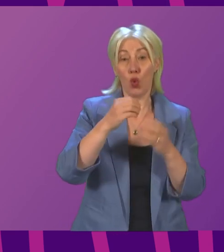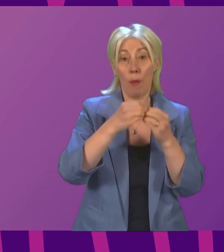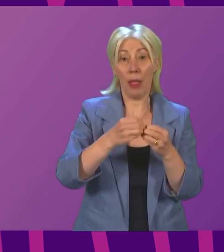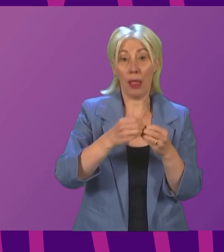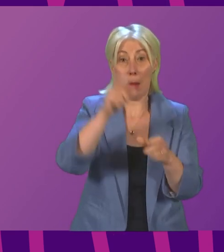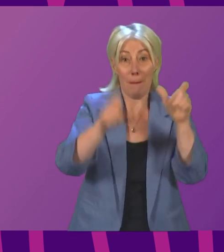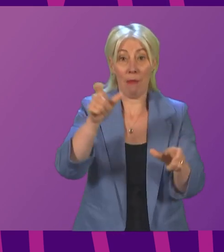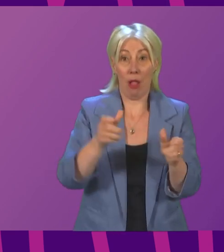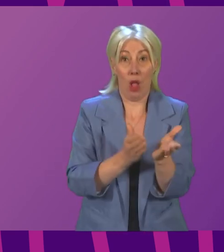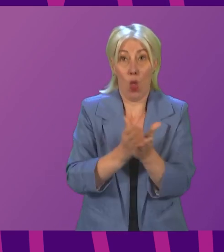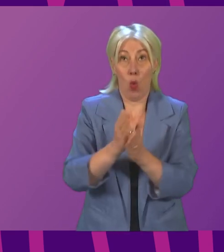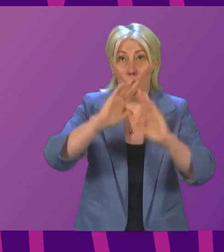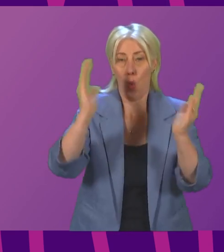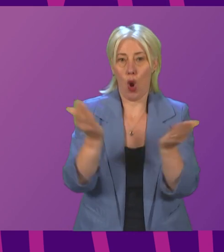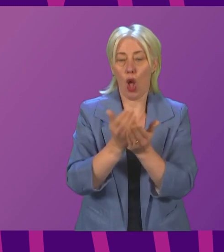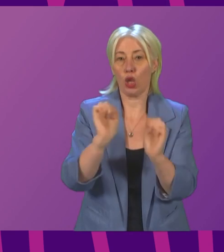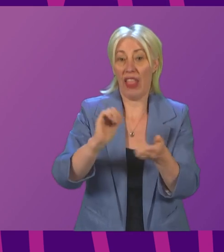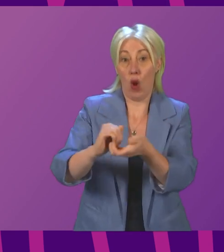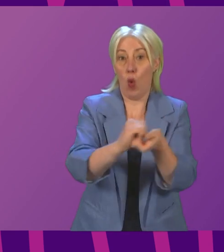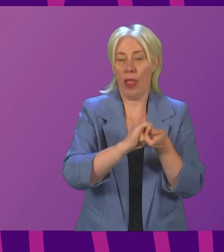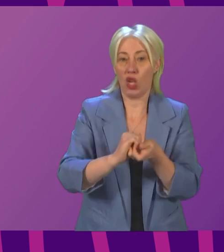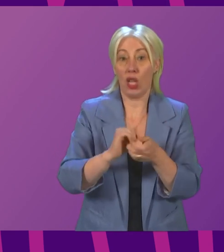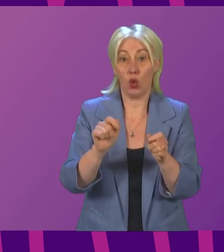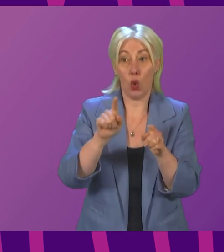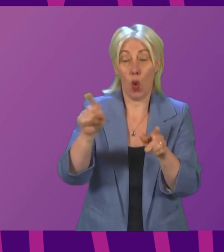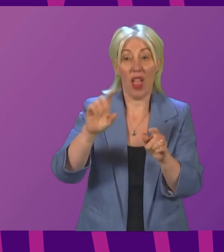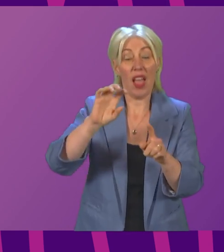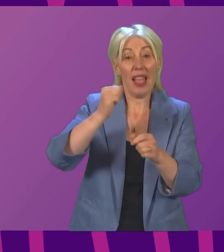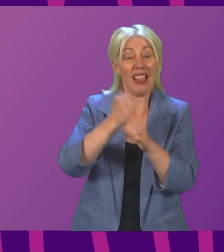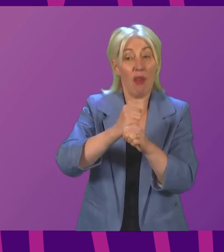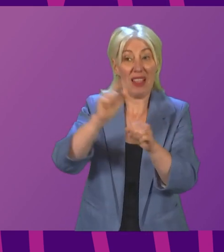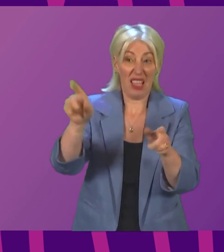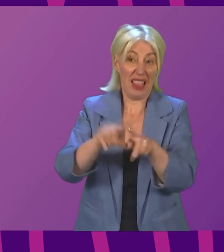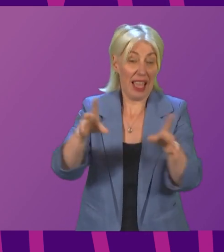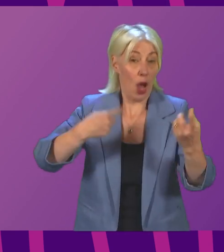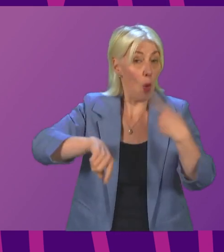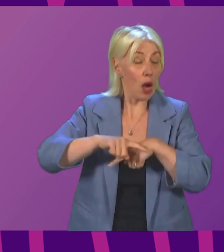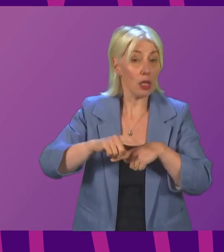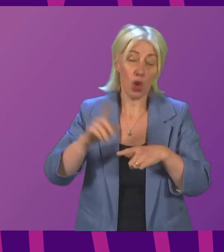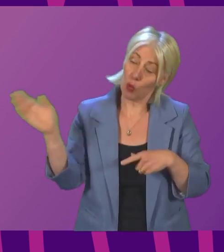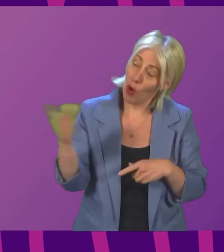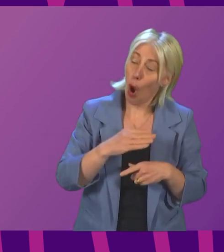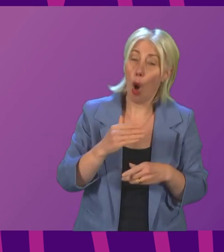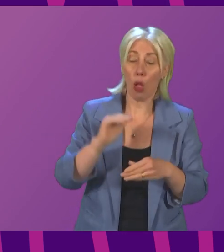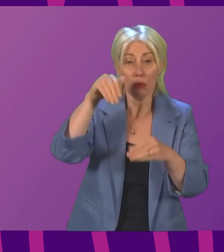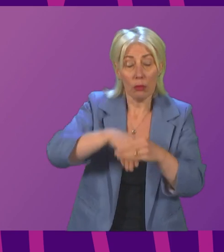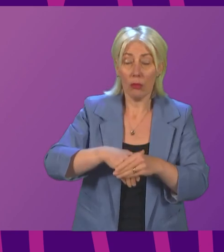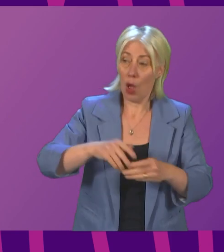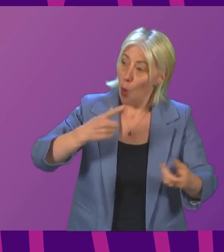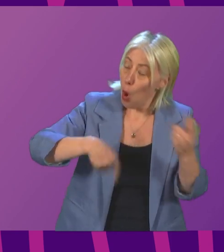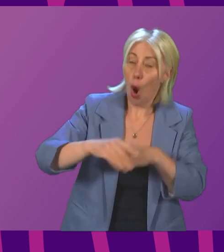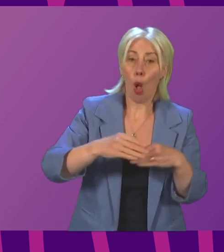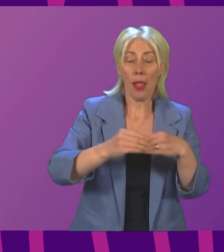people across the world so it's often with these governments like ours that the levers lie so we all have to play our part in this. all have to lead